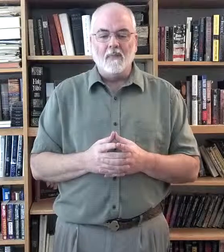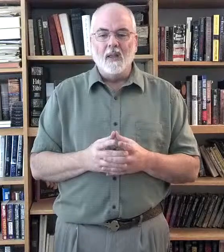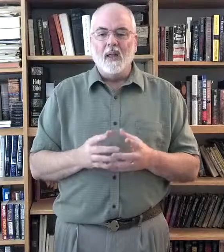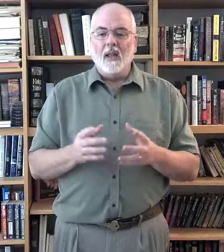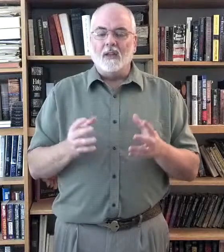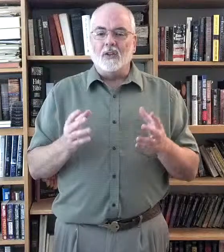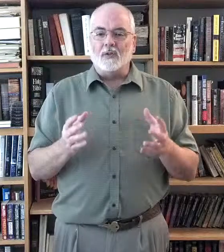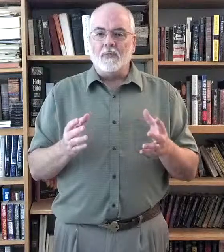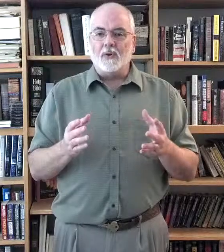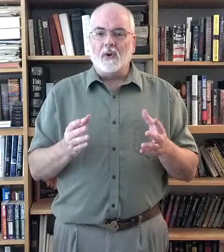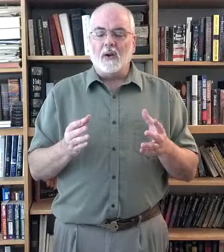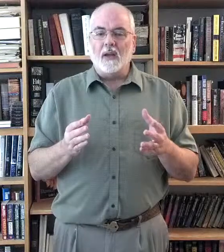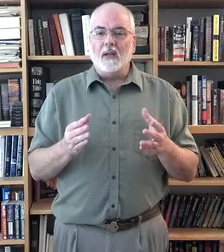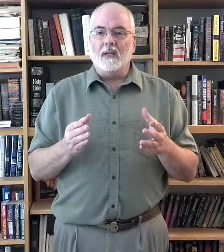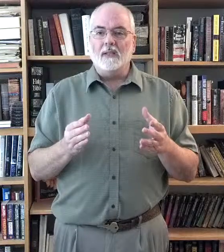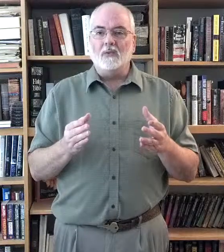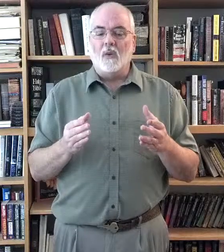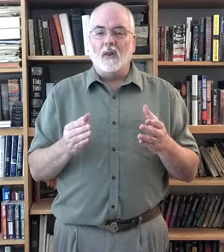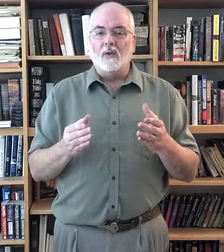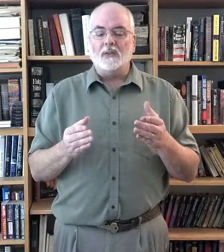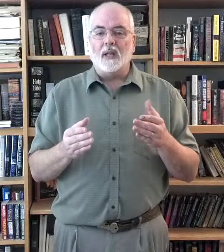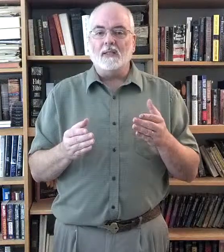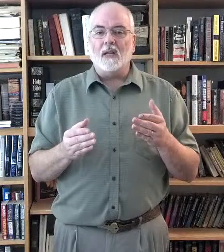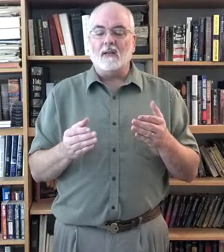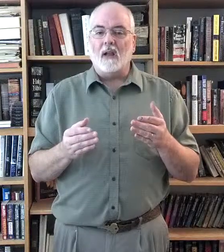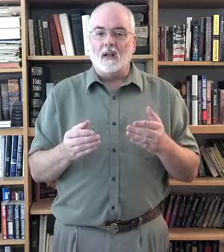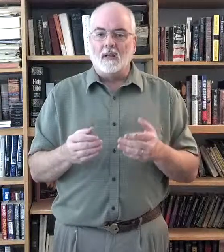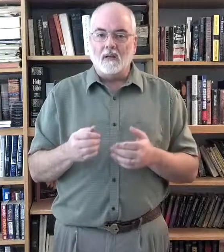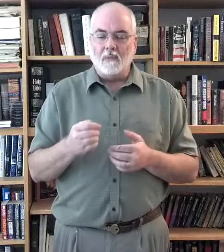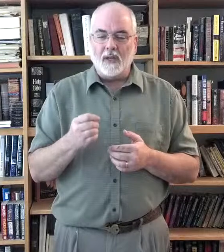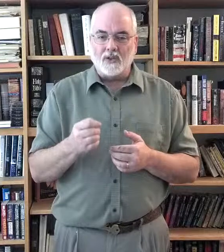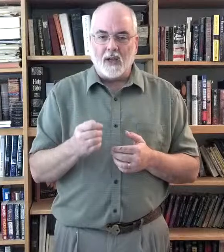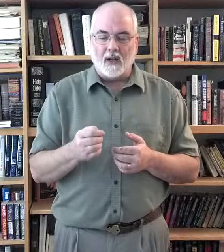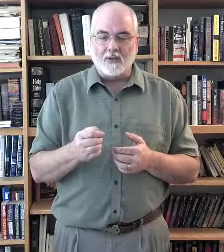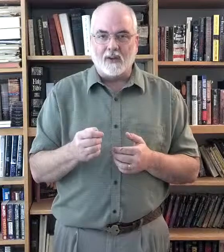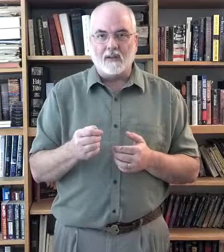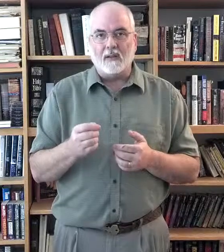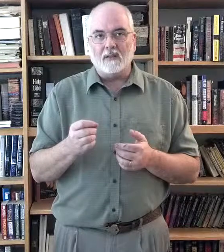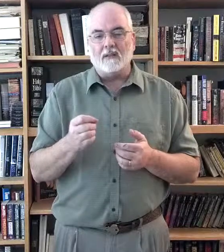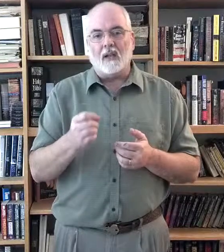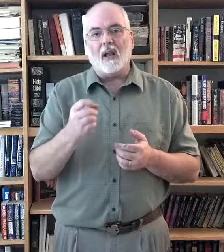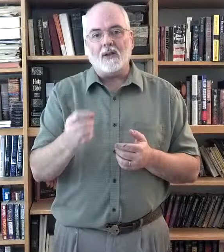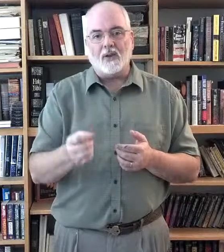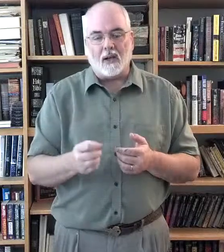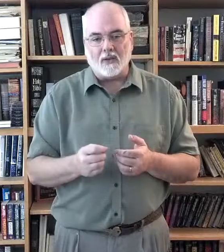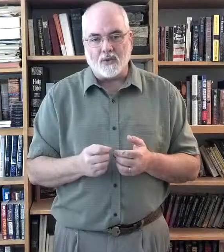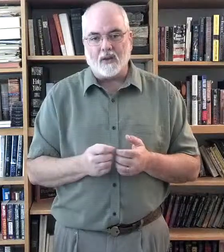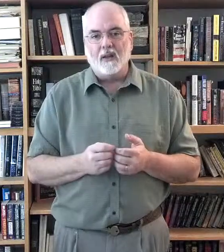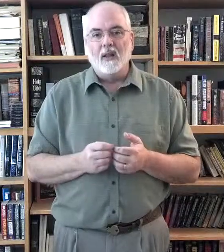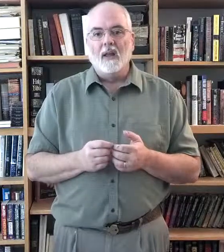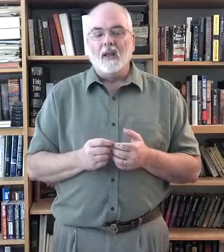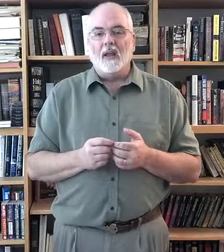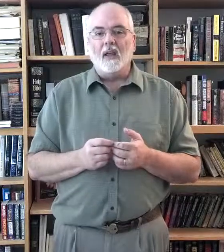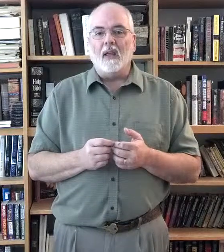The scripture is one of those things that's a little bit challenging. It's a lot challenging. And,